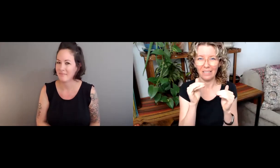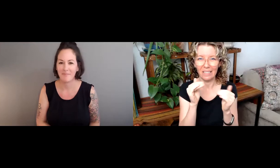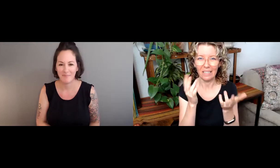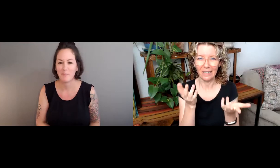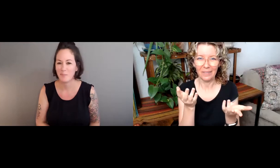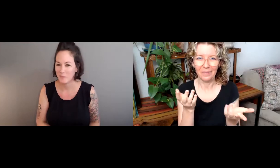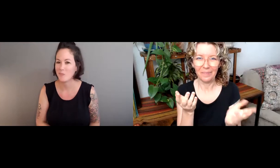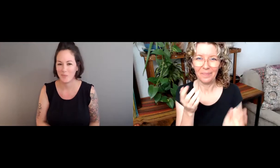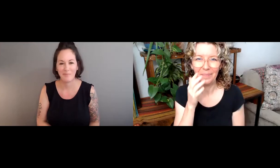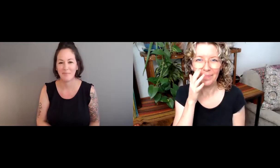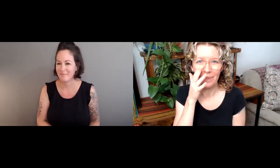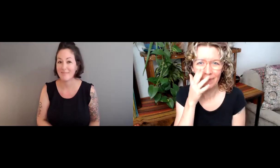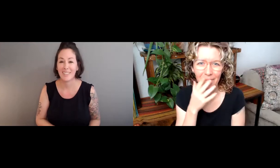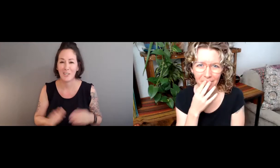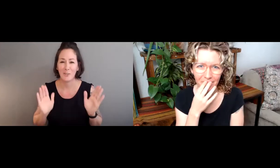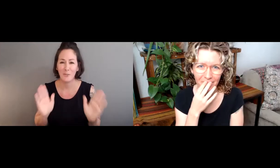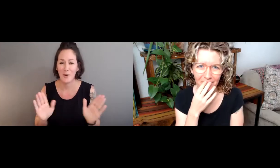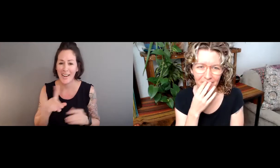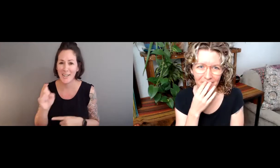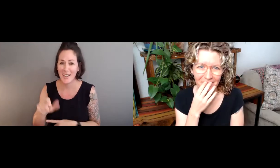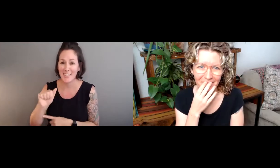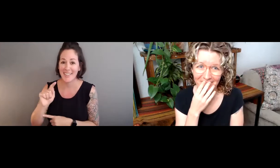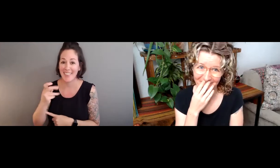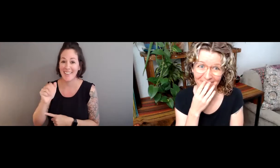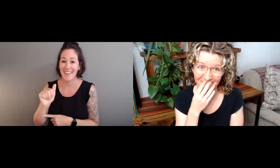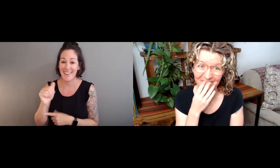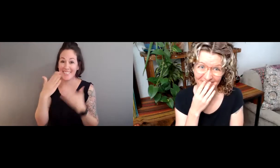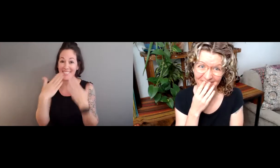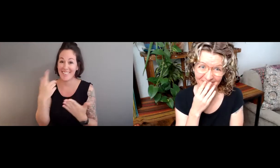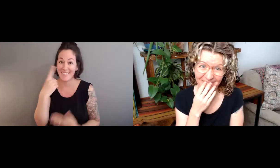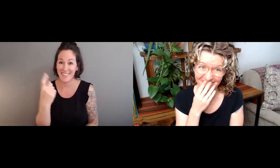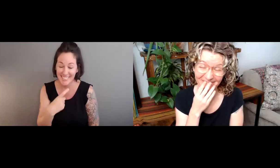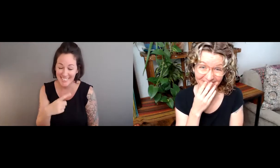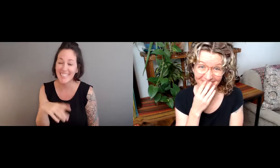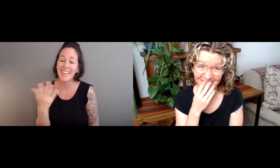because there's so much of it? Striking that balance is really challenging.